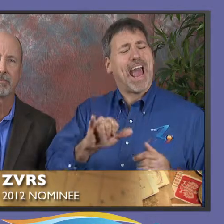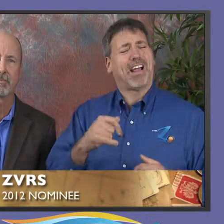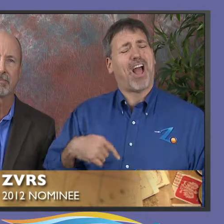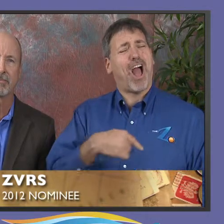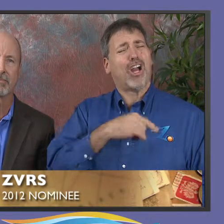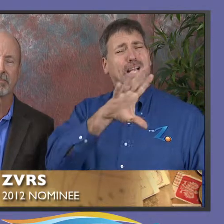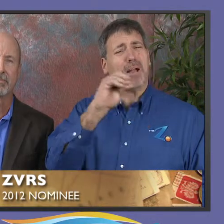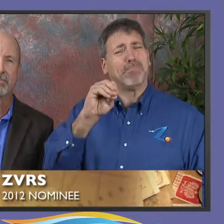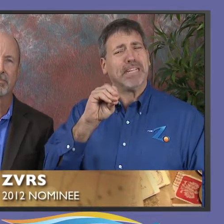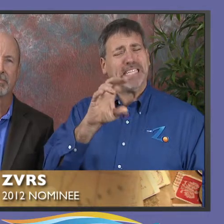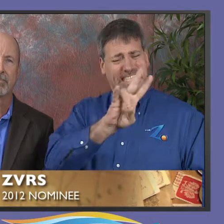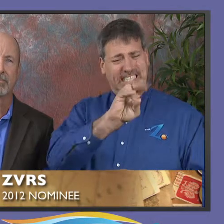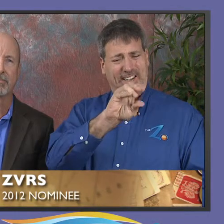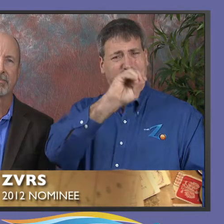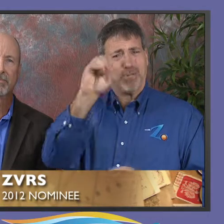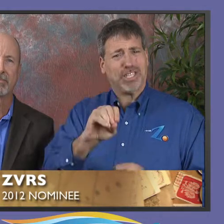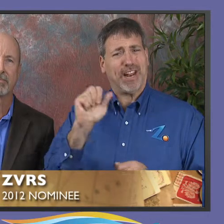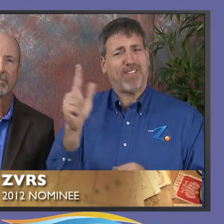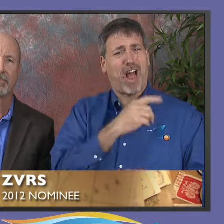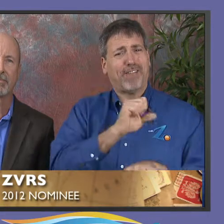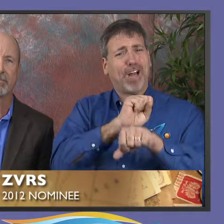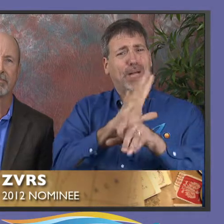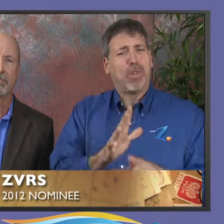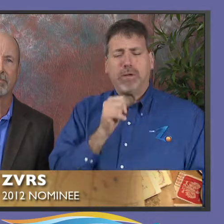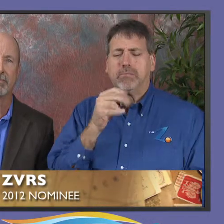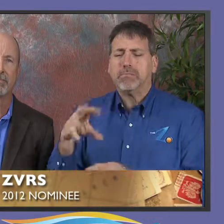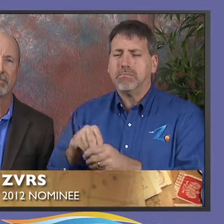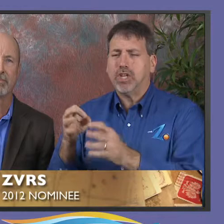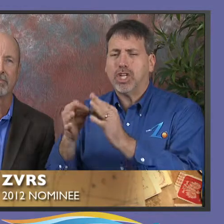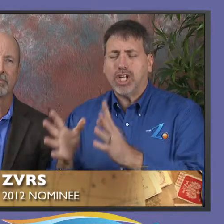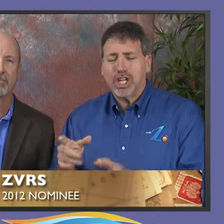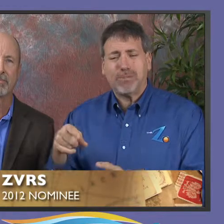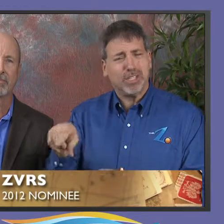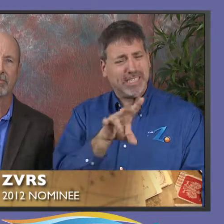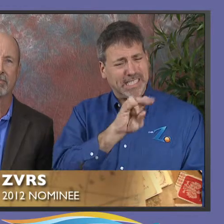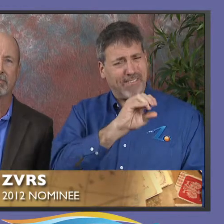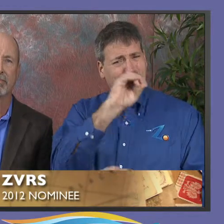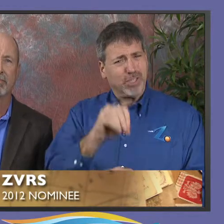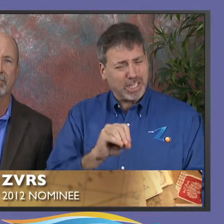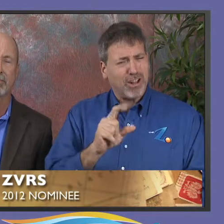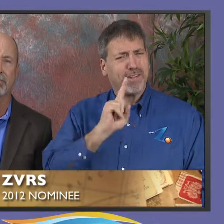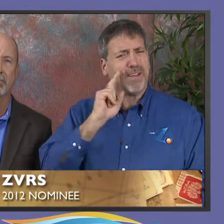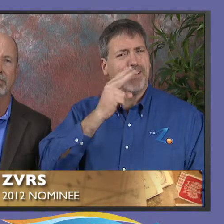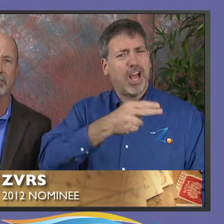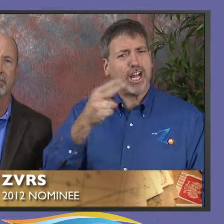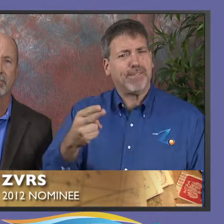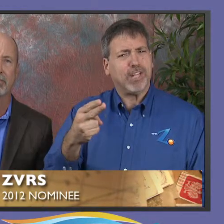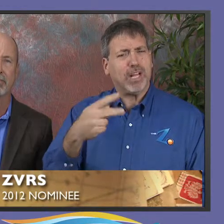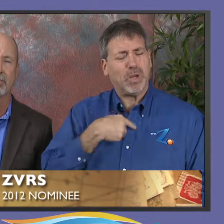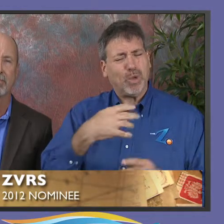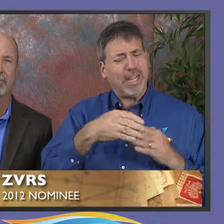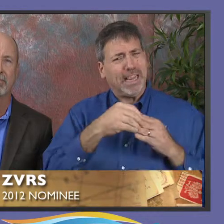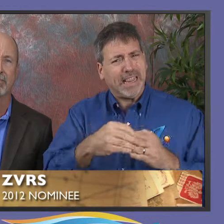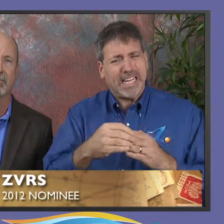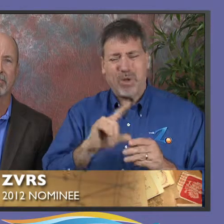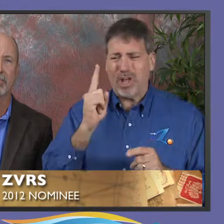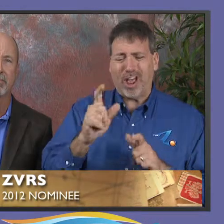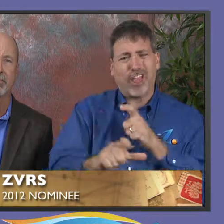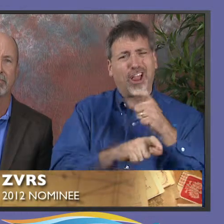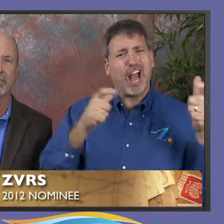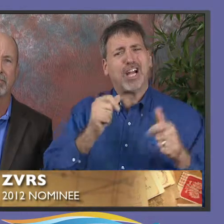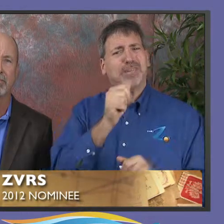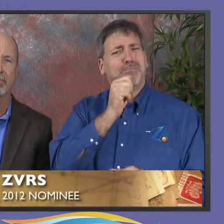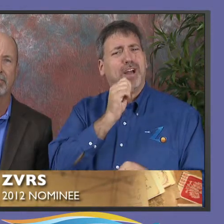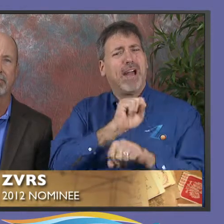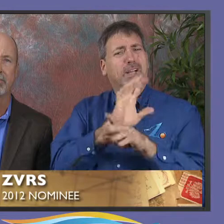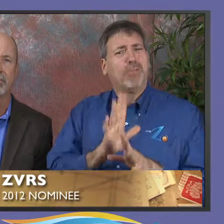One thing to add, our company is 70%, not including the interpreters, 70% of our employees are deaf or hard of